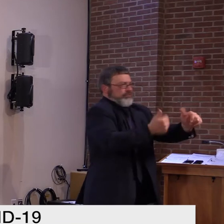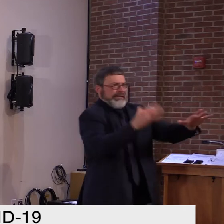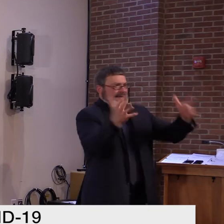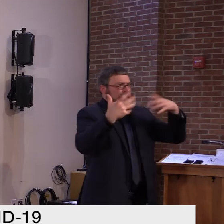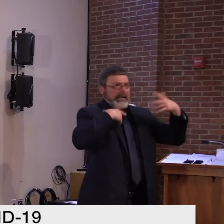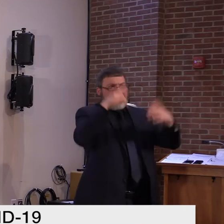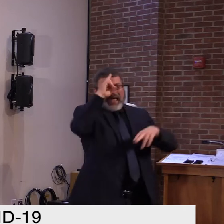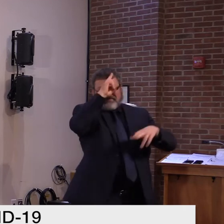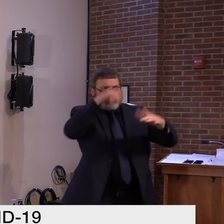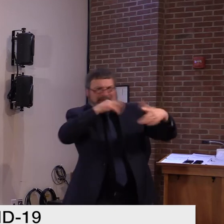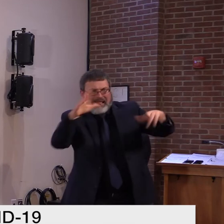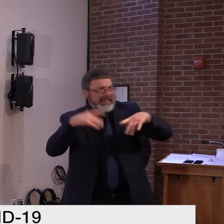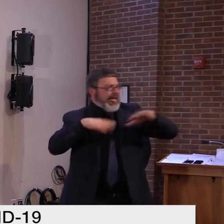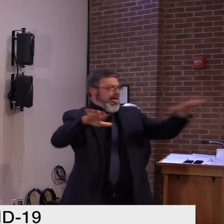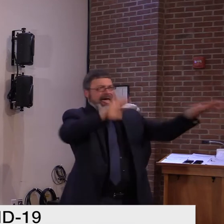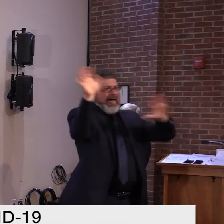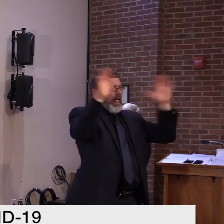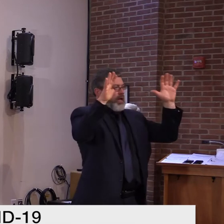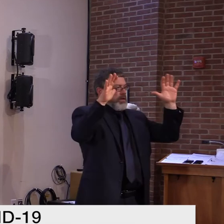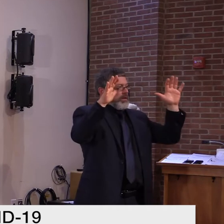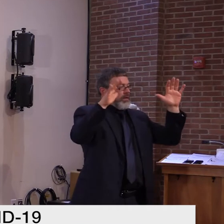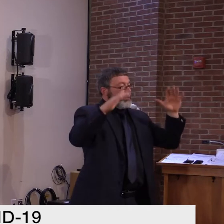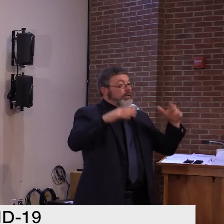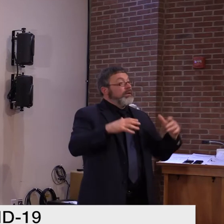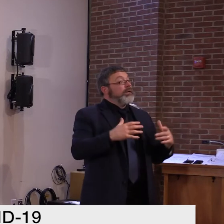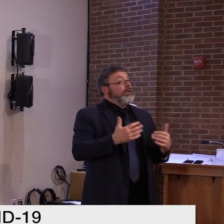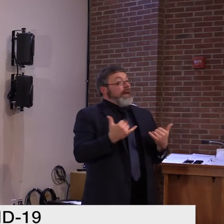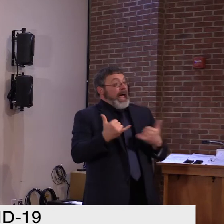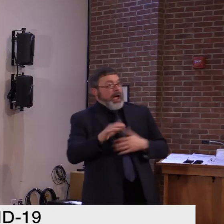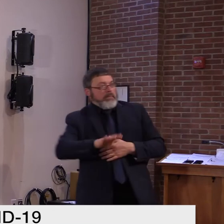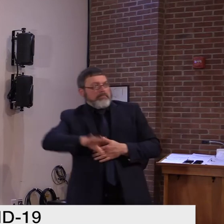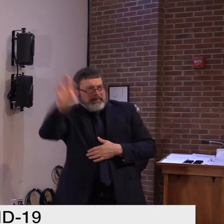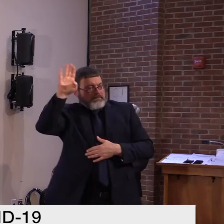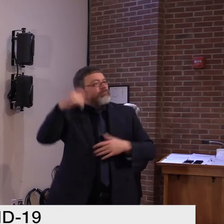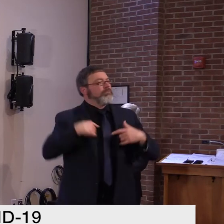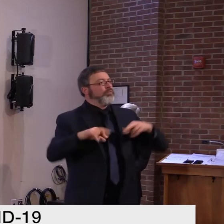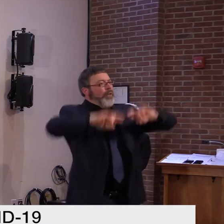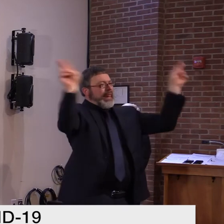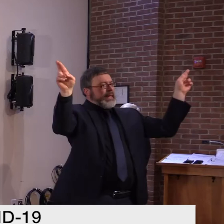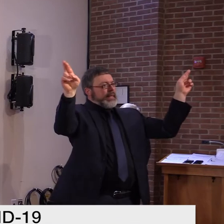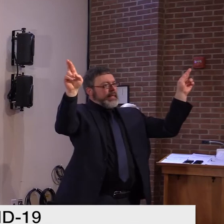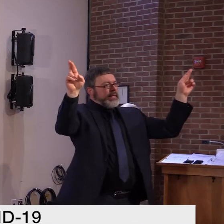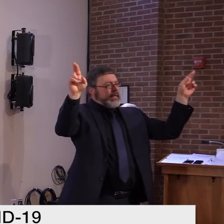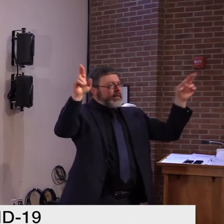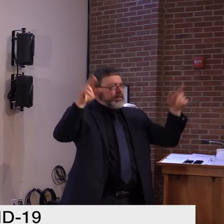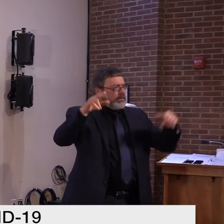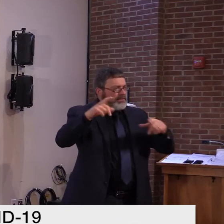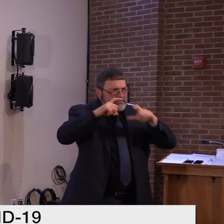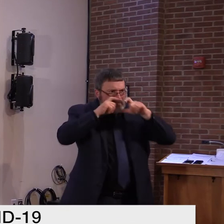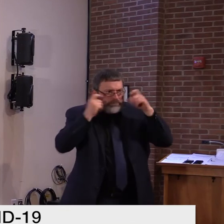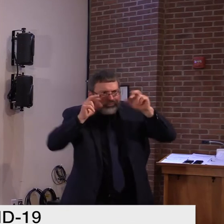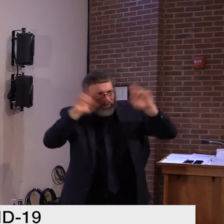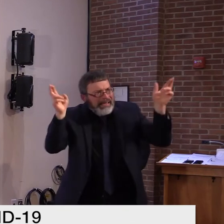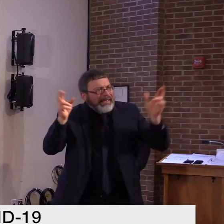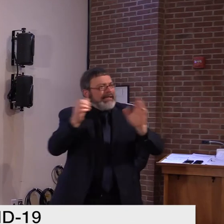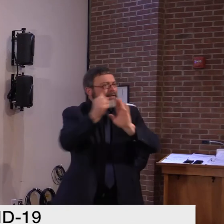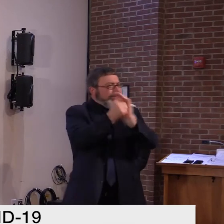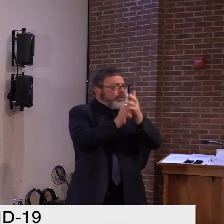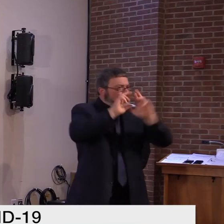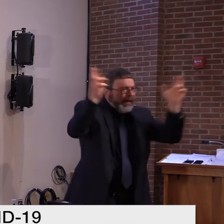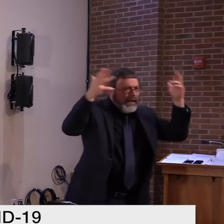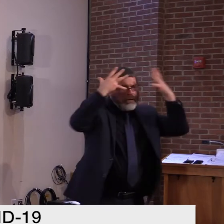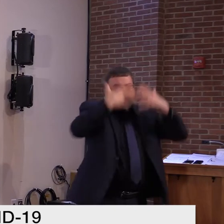to contend with the truly high rise of the number of cases on a daily basis.